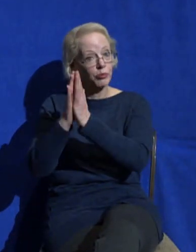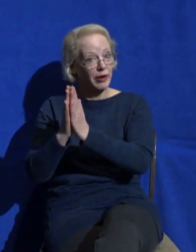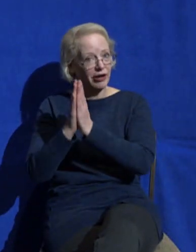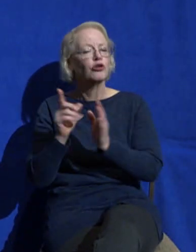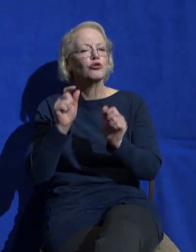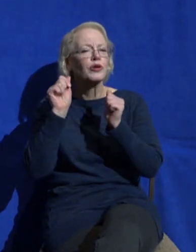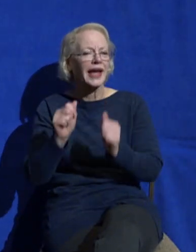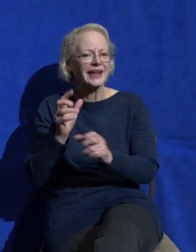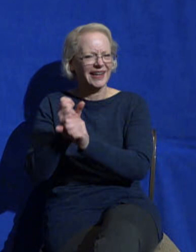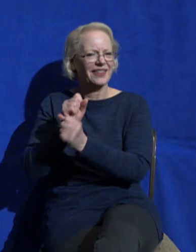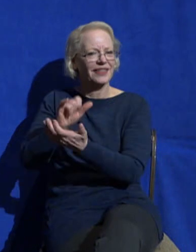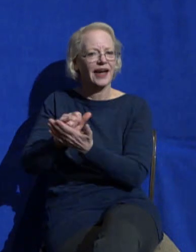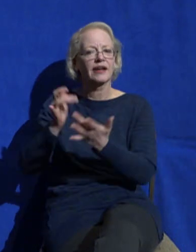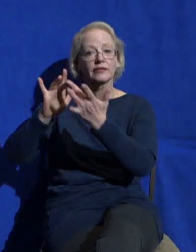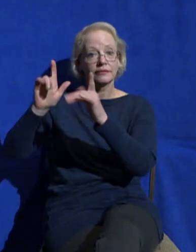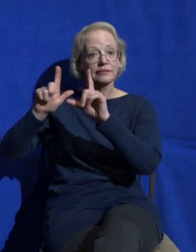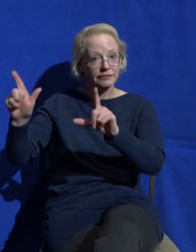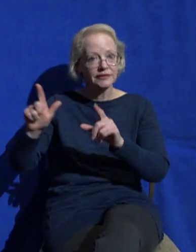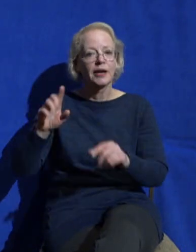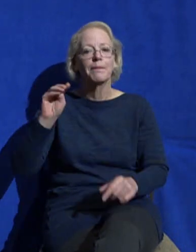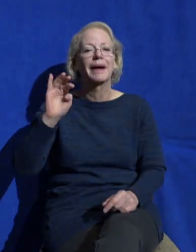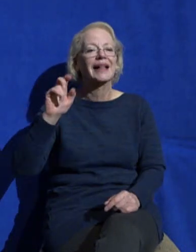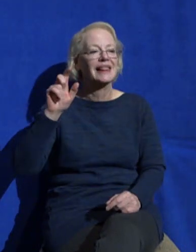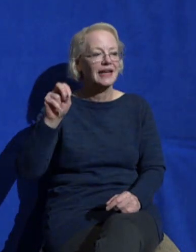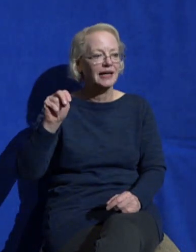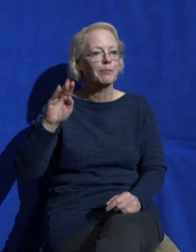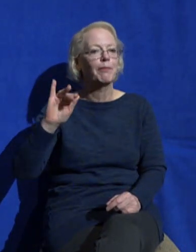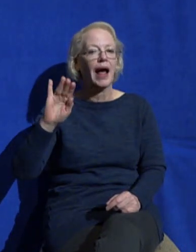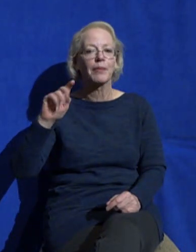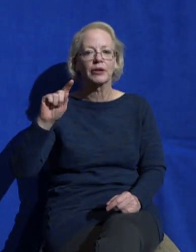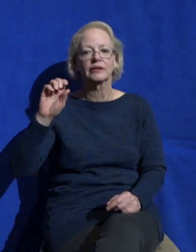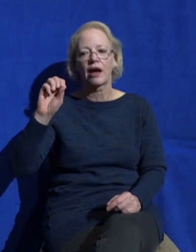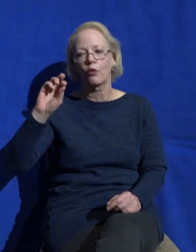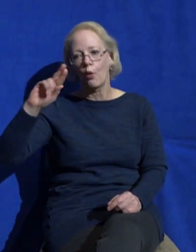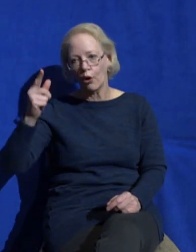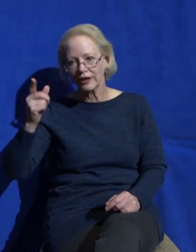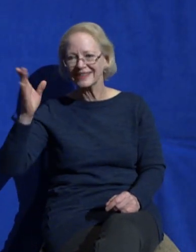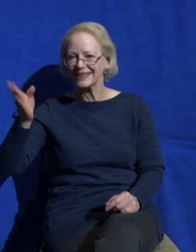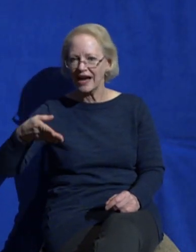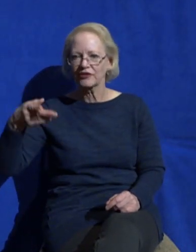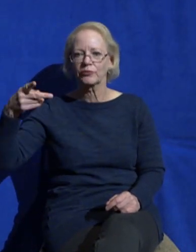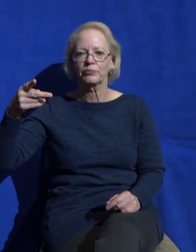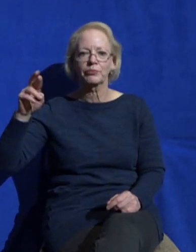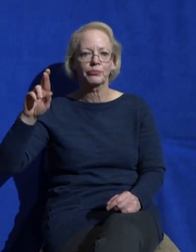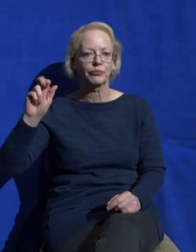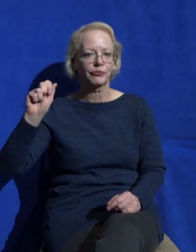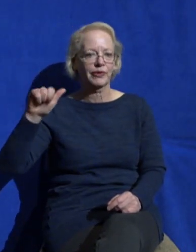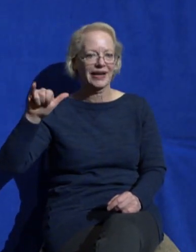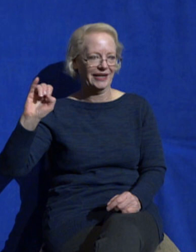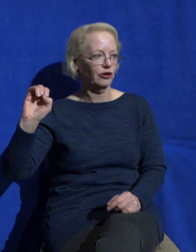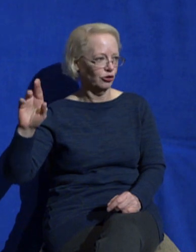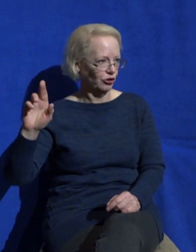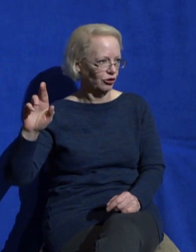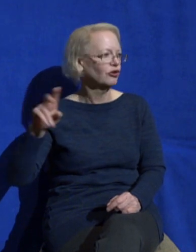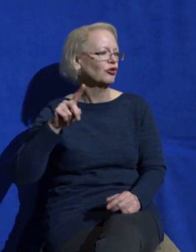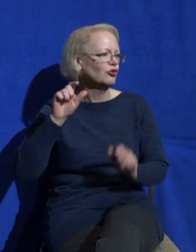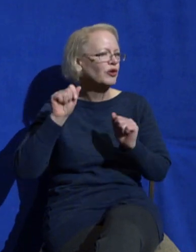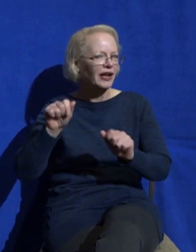mcclainbible.org slash prayer. We built that website to kind of be a go-to resource for you to help you grow in